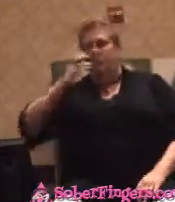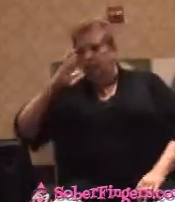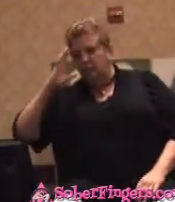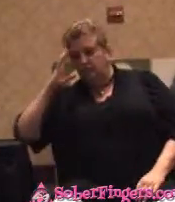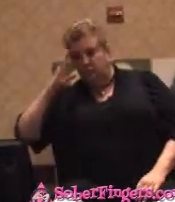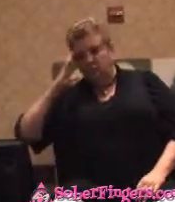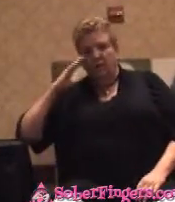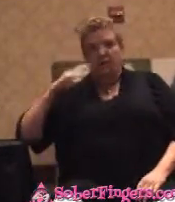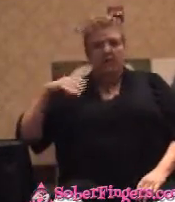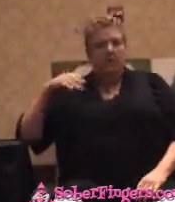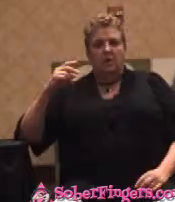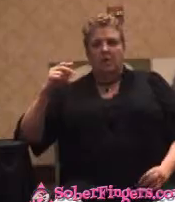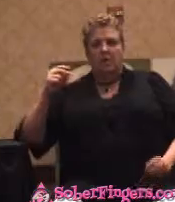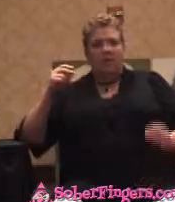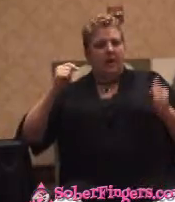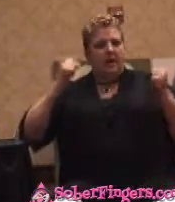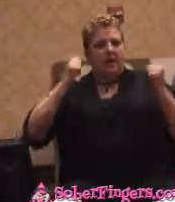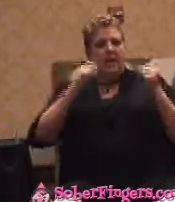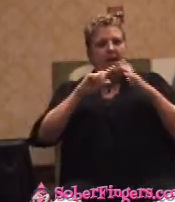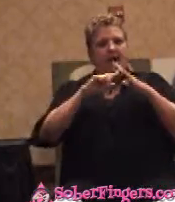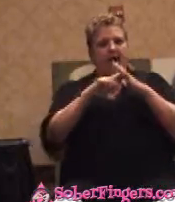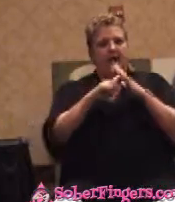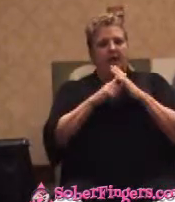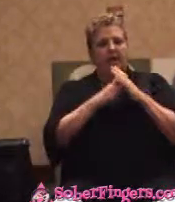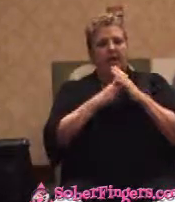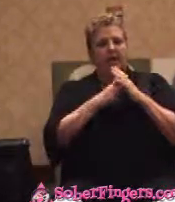And right away, I began to, I got quick. It's here to get quick.